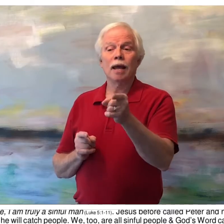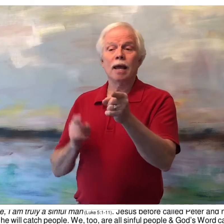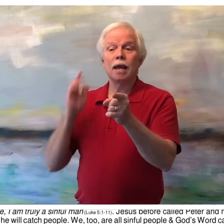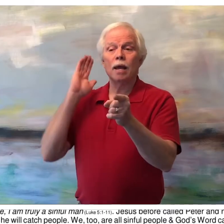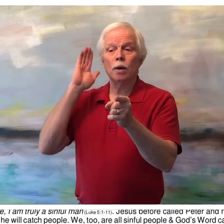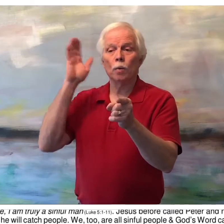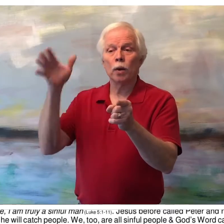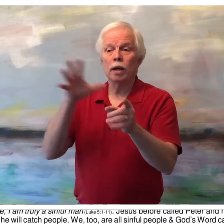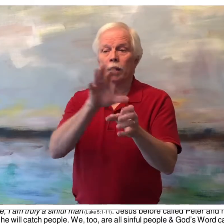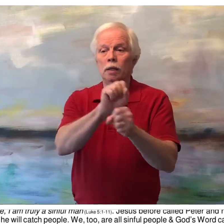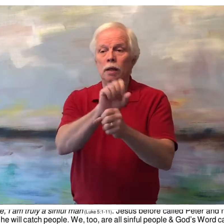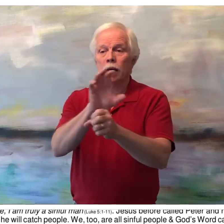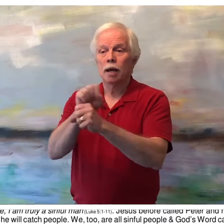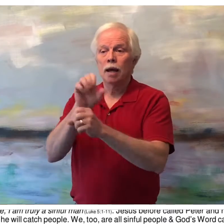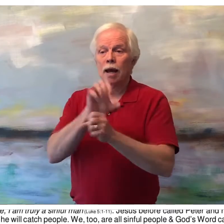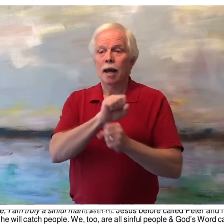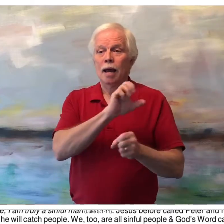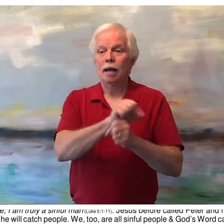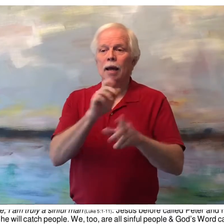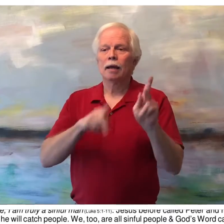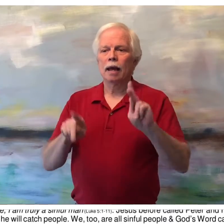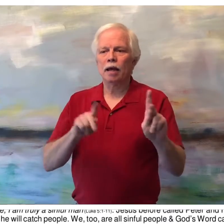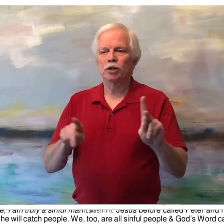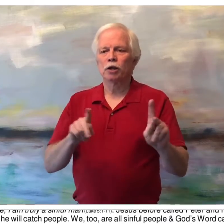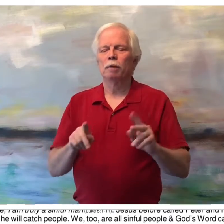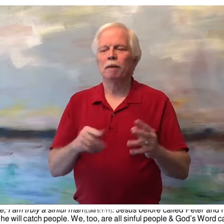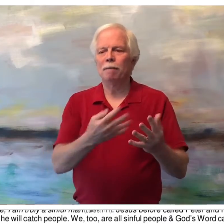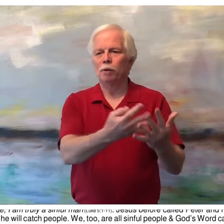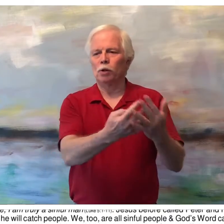he will catch people.